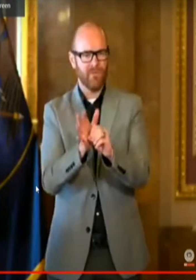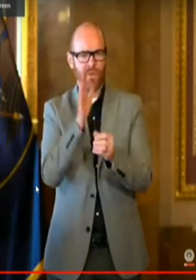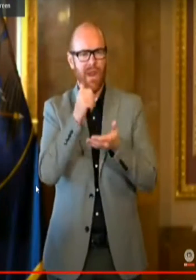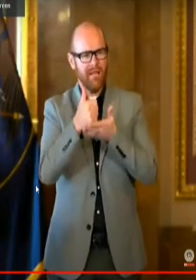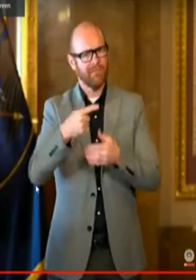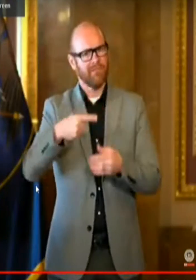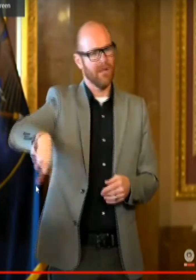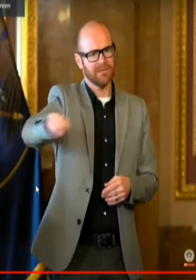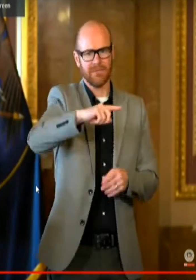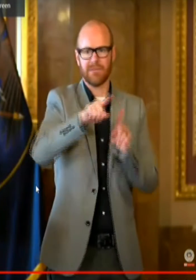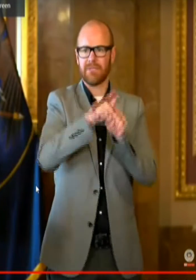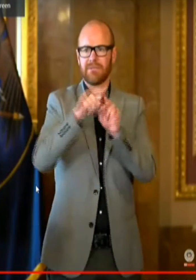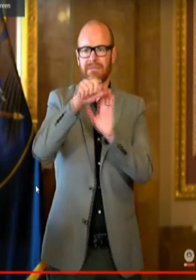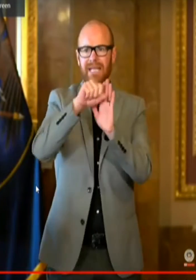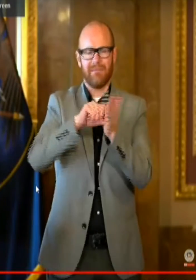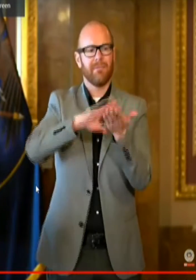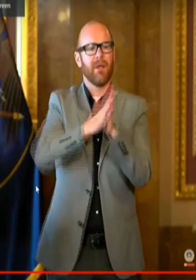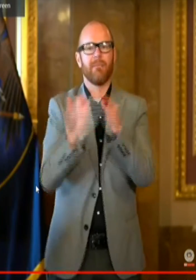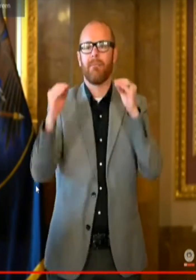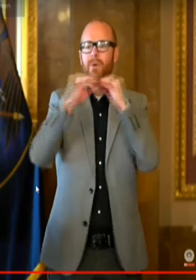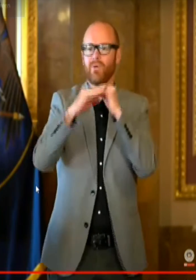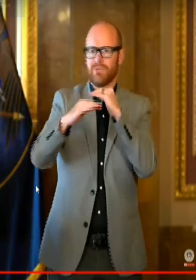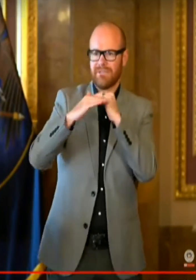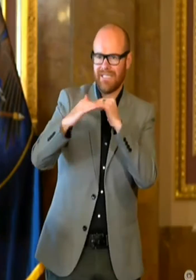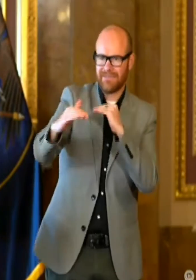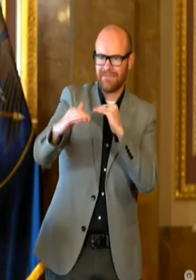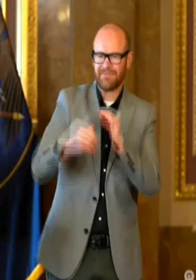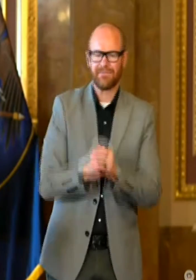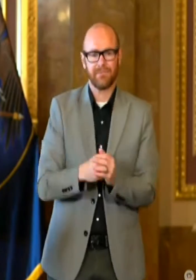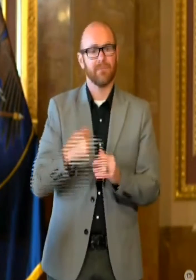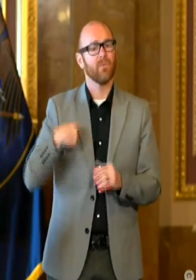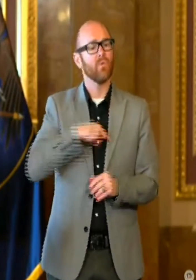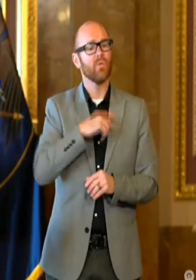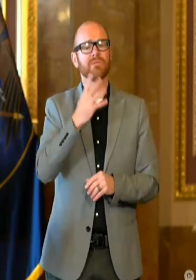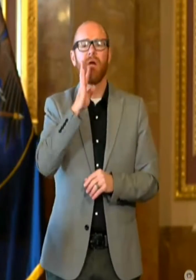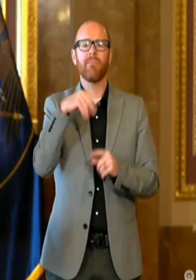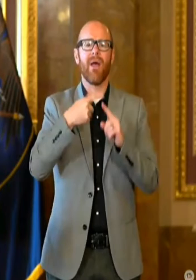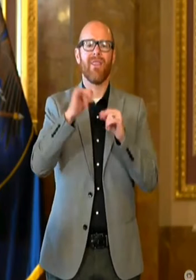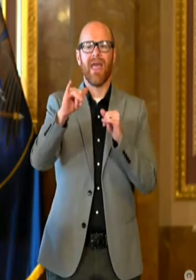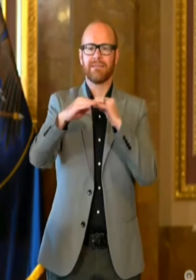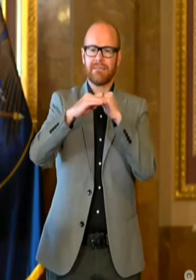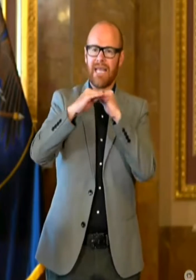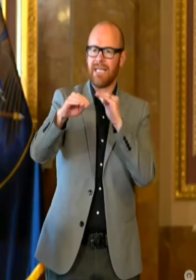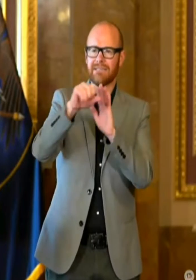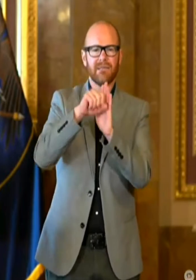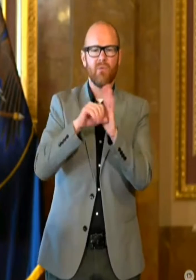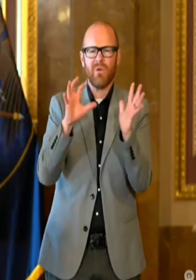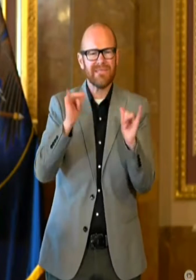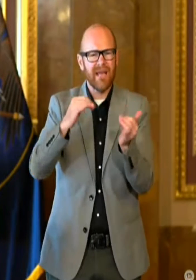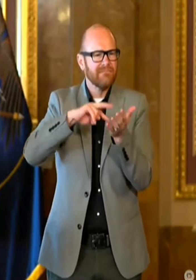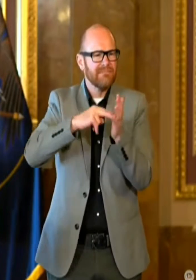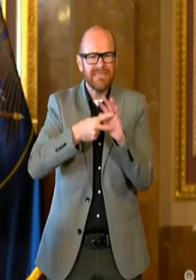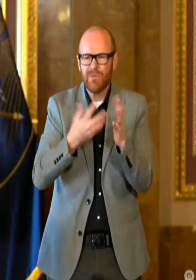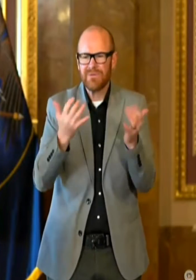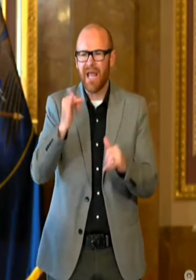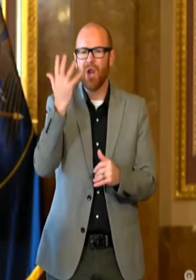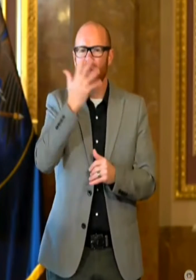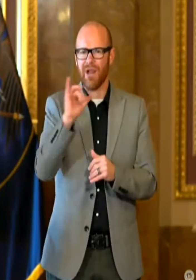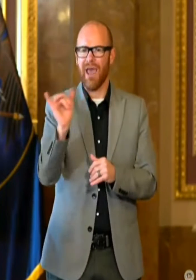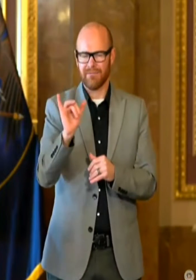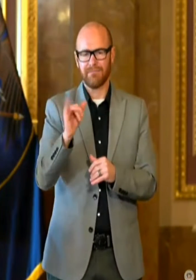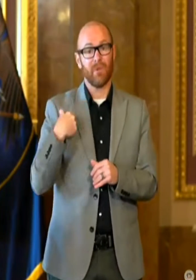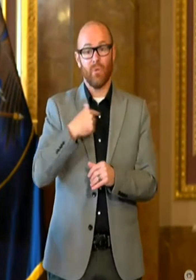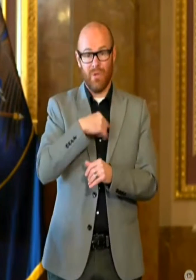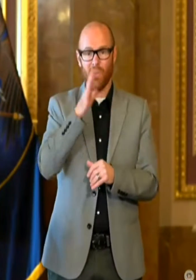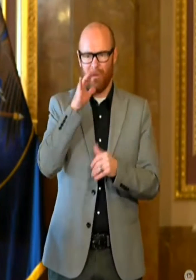to a more steady state. When we talked about moving into the steady state response, our vaccine administration will continue. So that's an